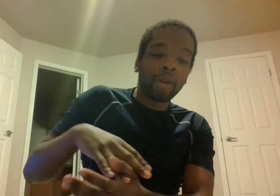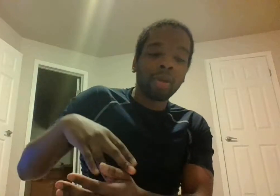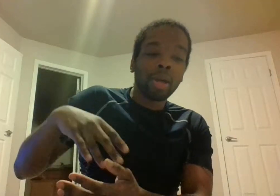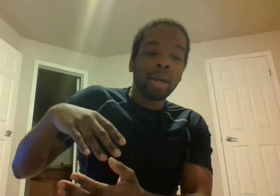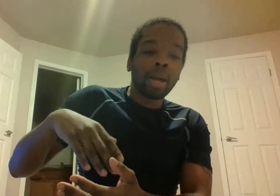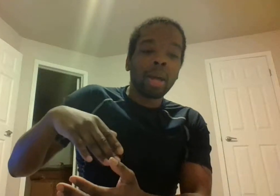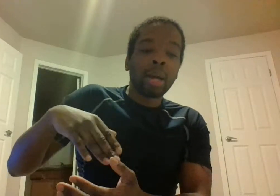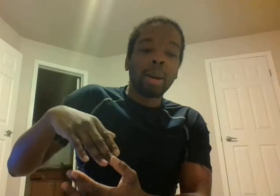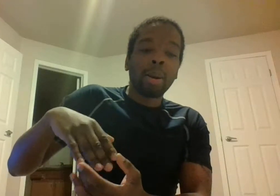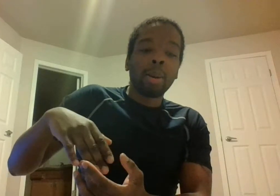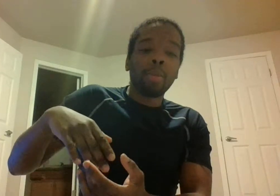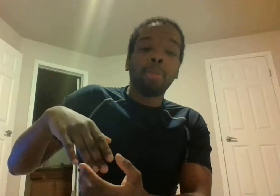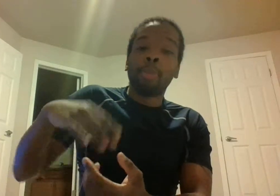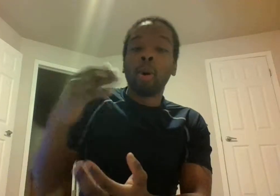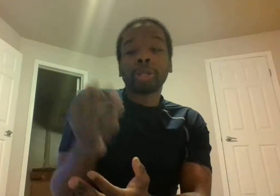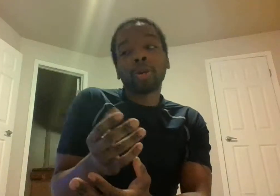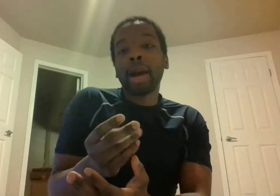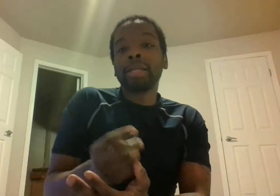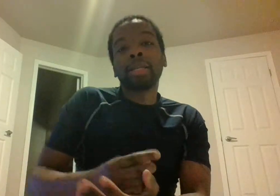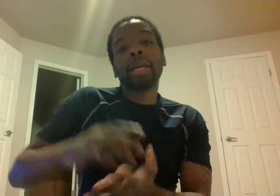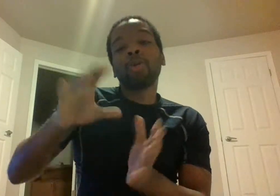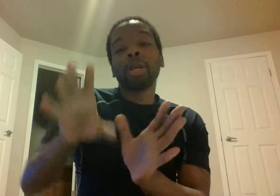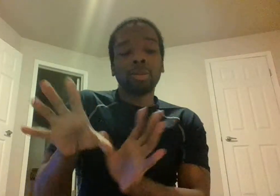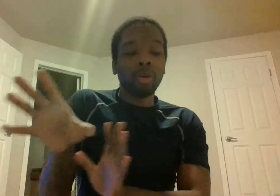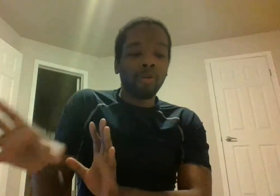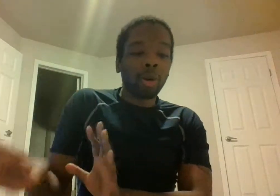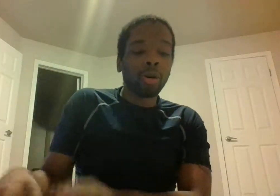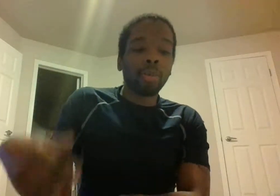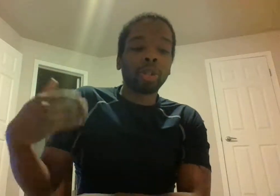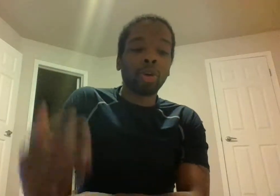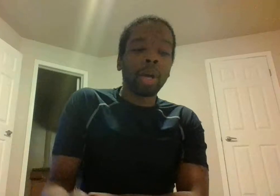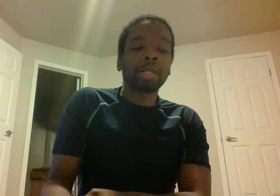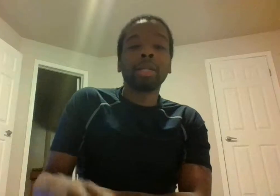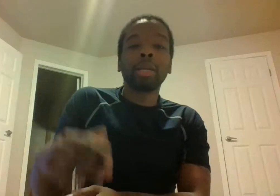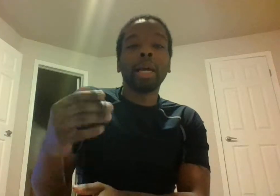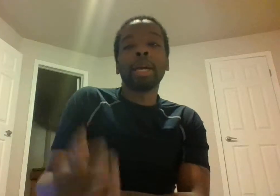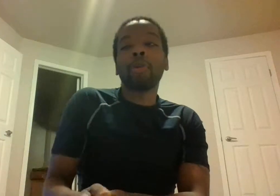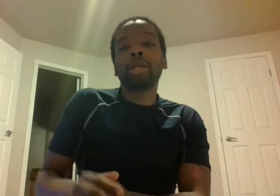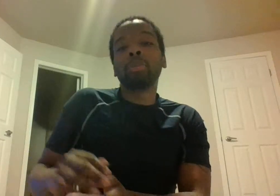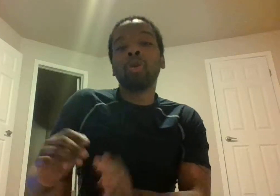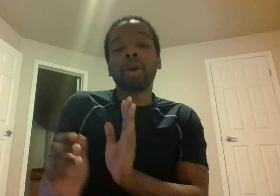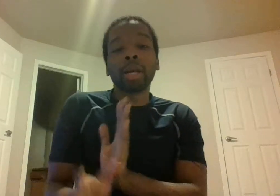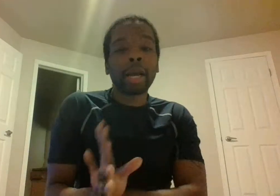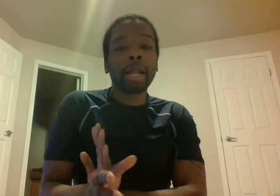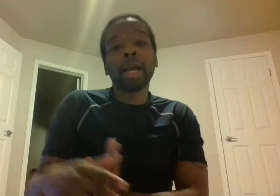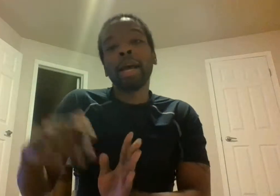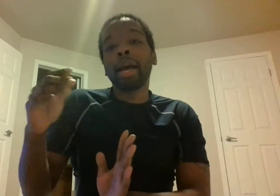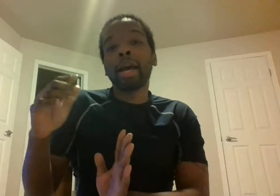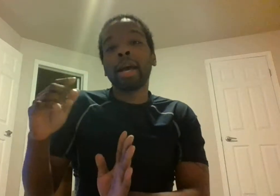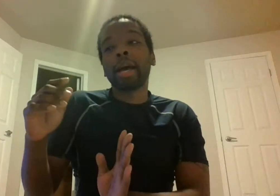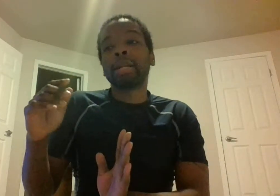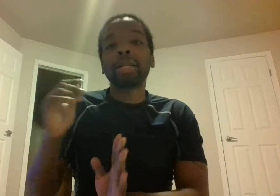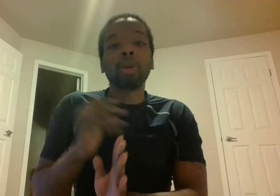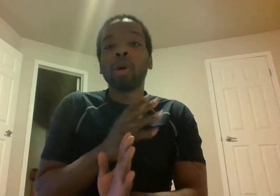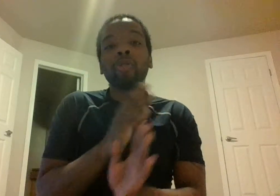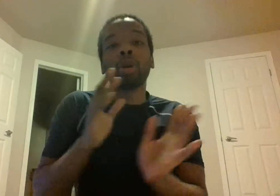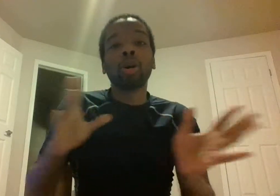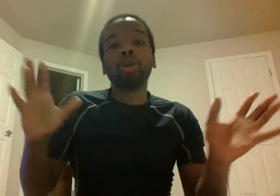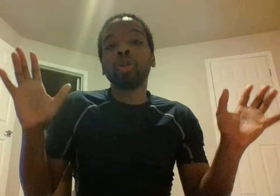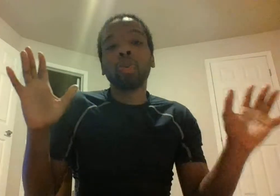off moisturizing getting ready to move on maturation and get it ready to move on again and send the wherever you want to go to the